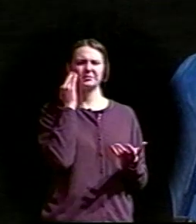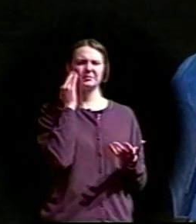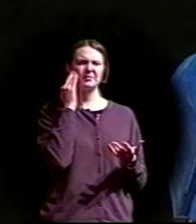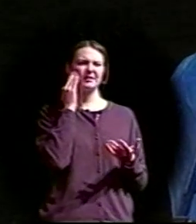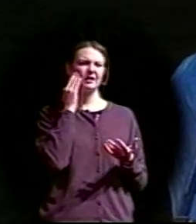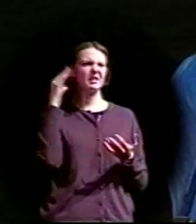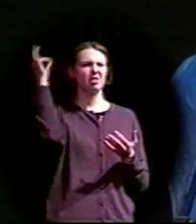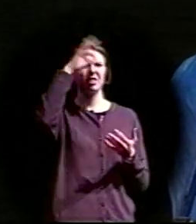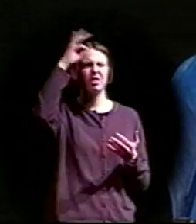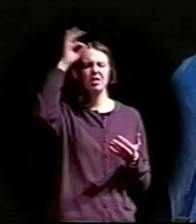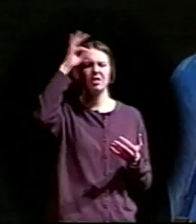to the devil.